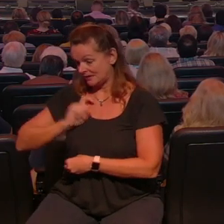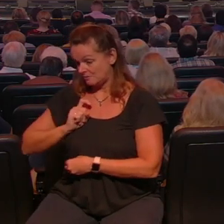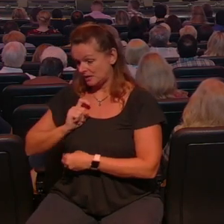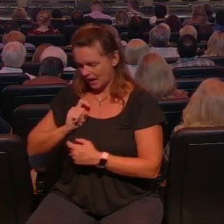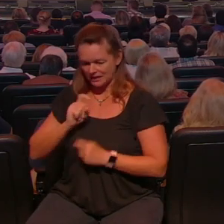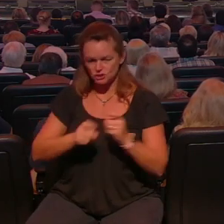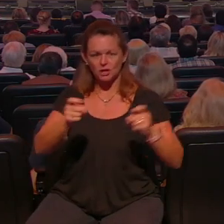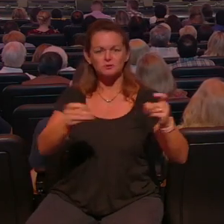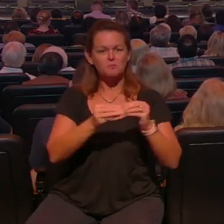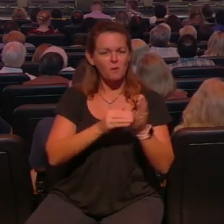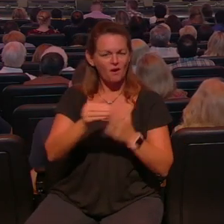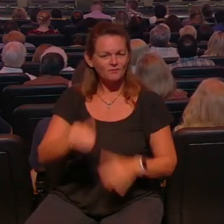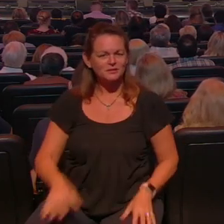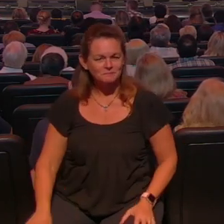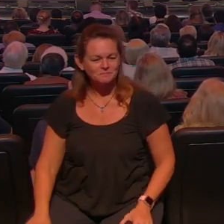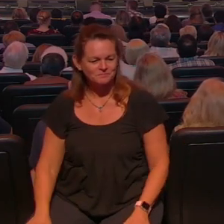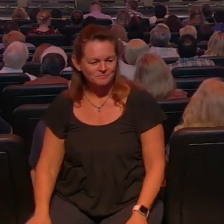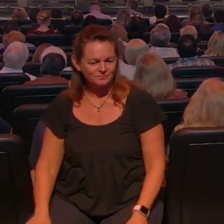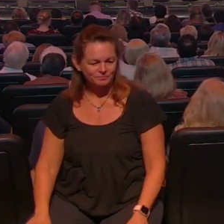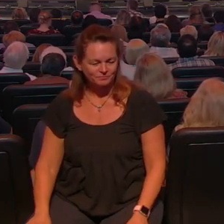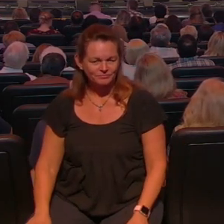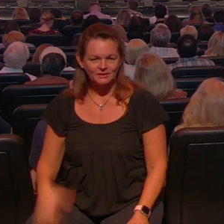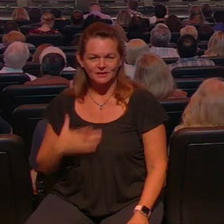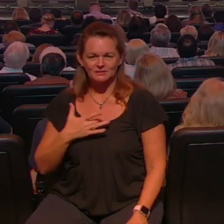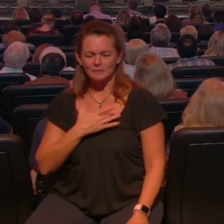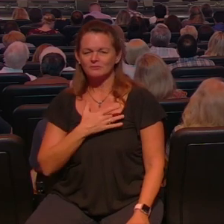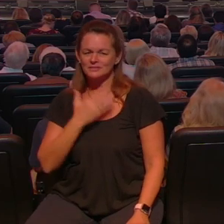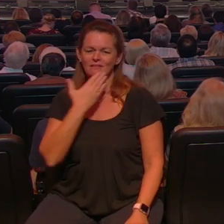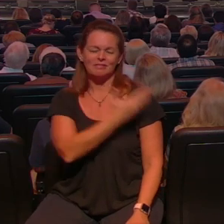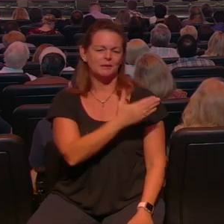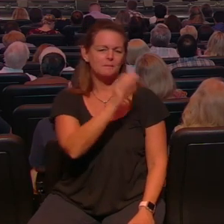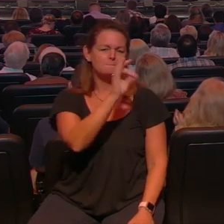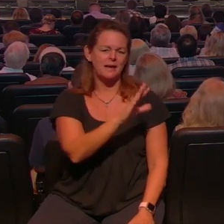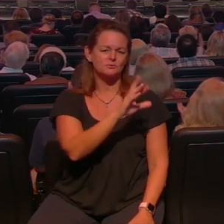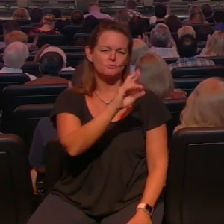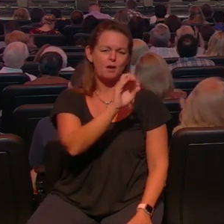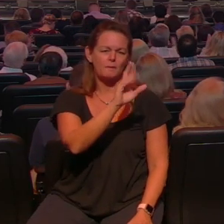on every occasion I'm convicted I'm challenged so would you help me again thank Pastor Robert for your message today